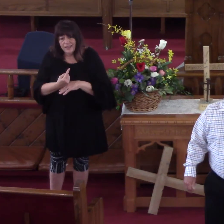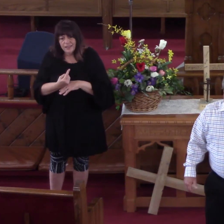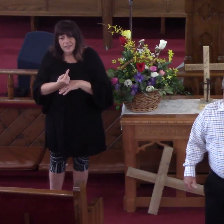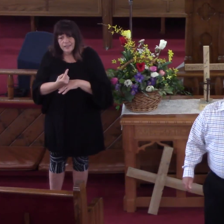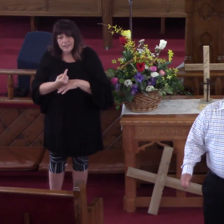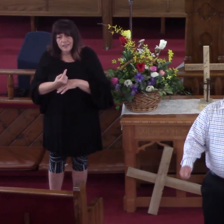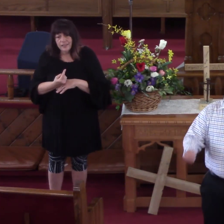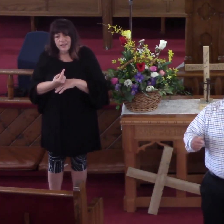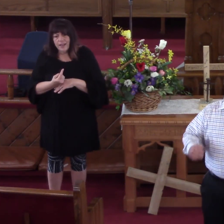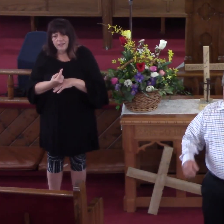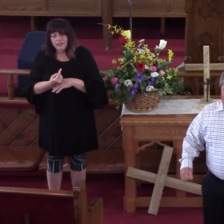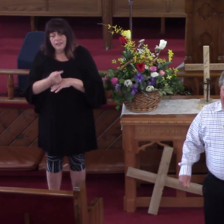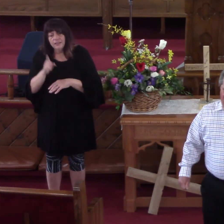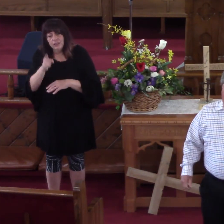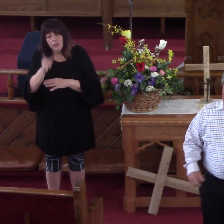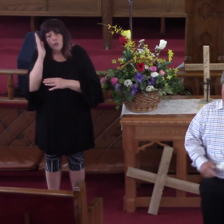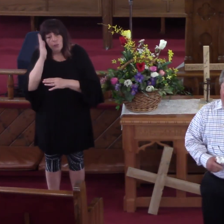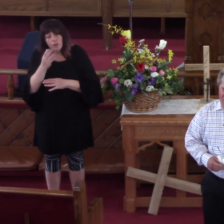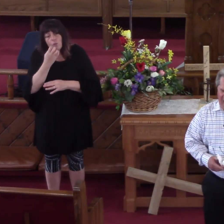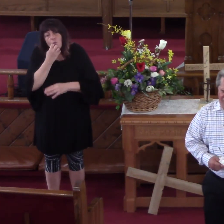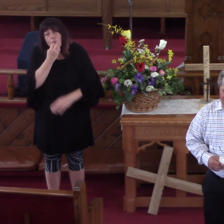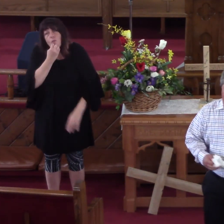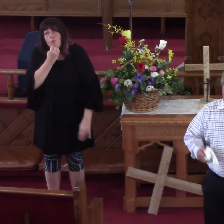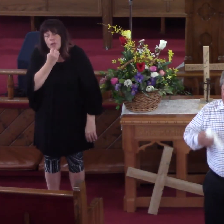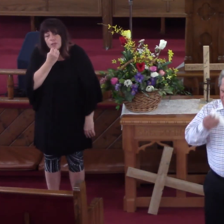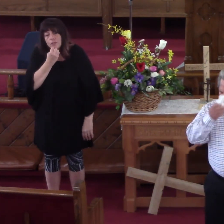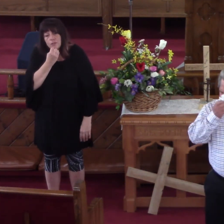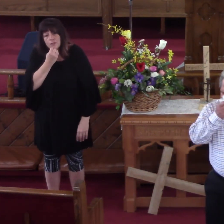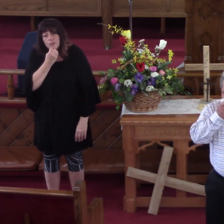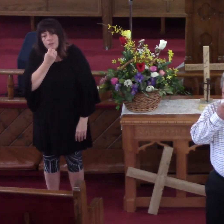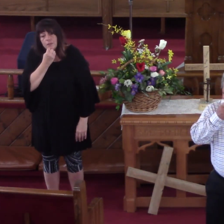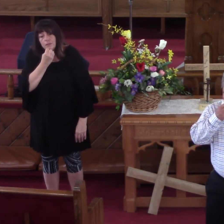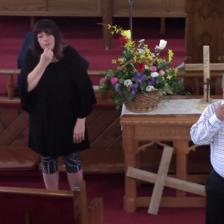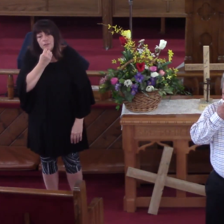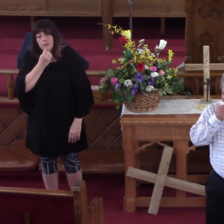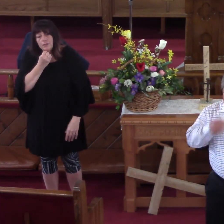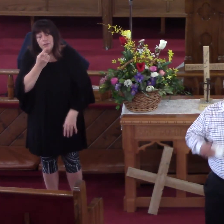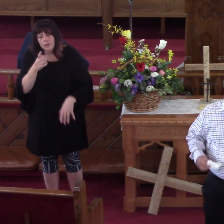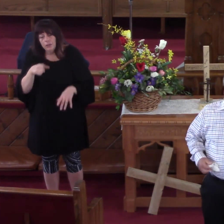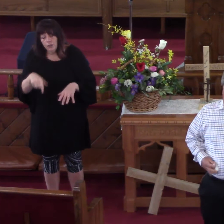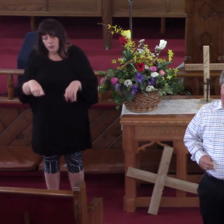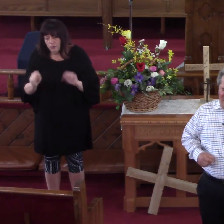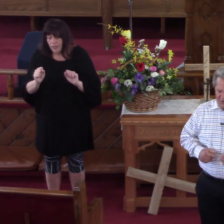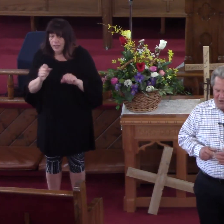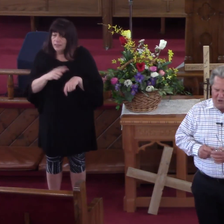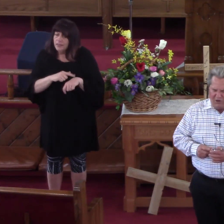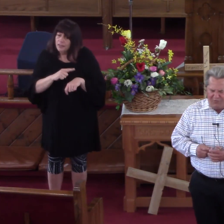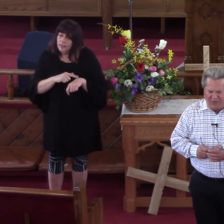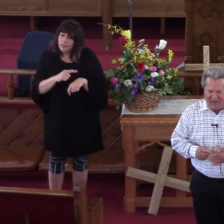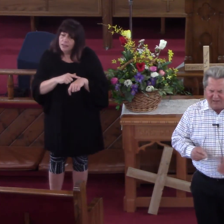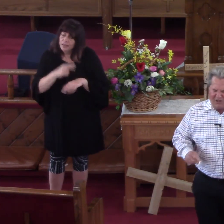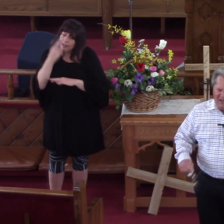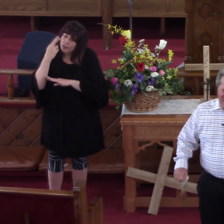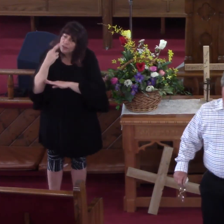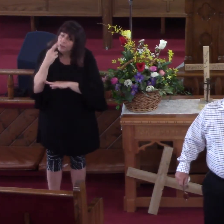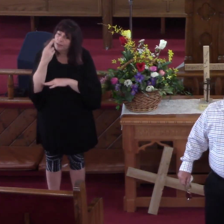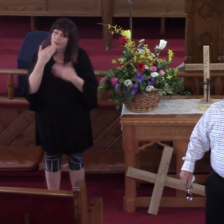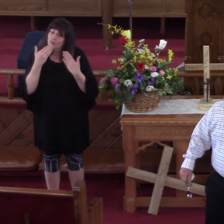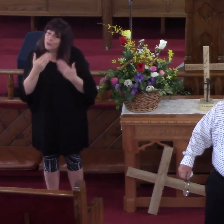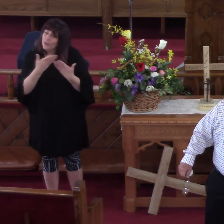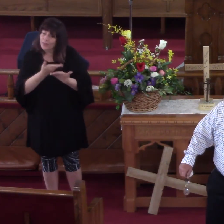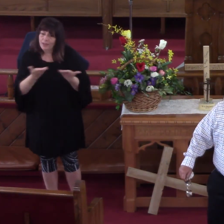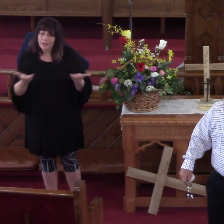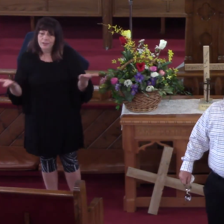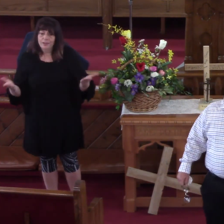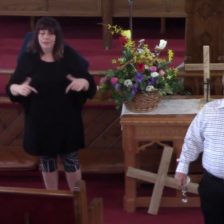You Certainly Wish That My Friend That You Take Time And Realize The Good Things Of